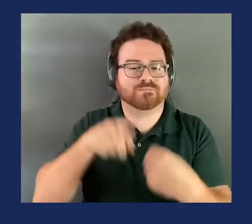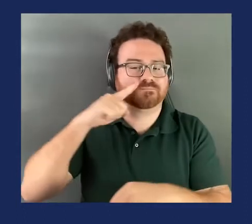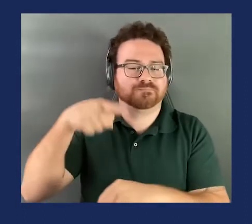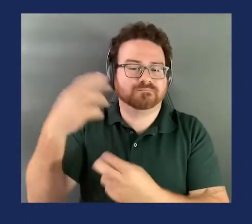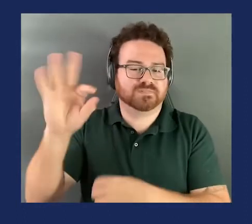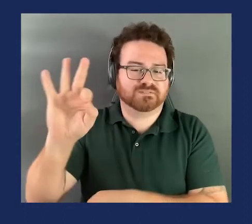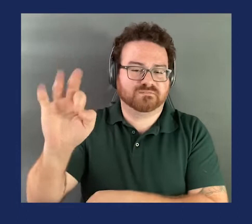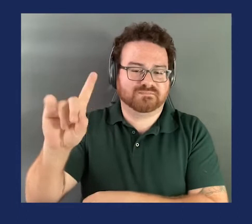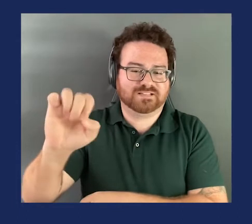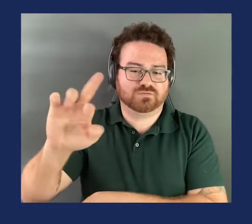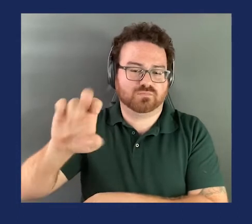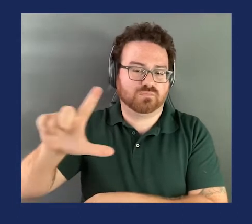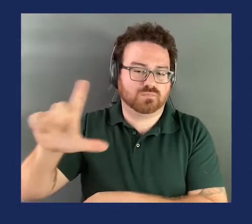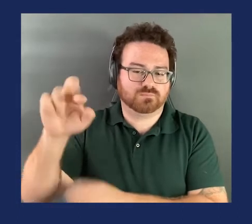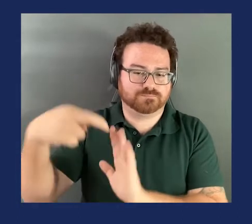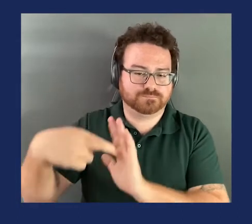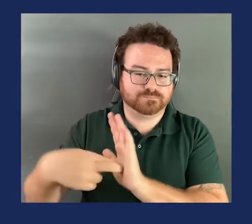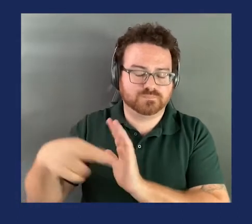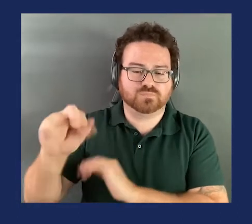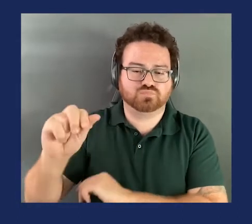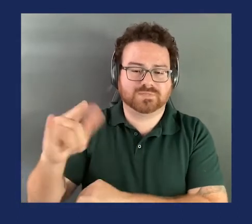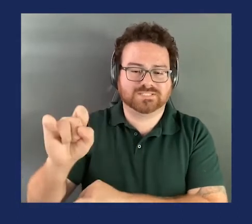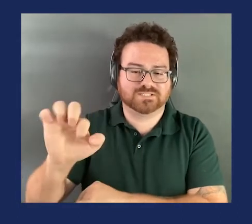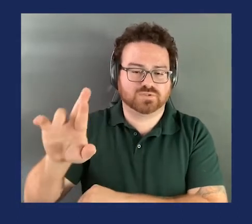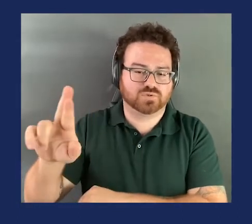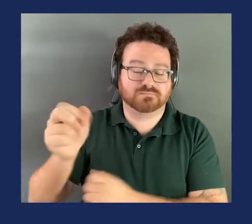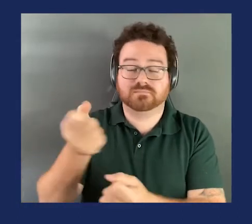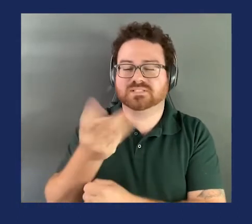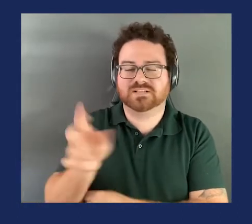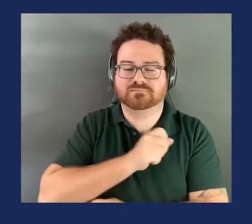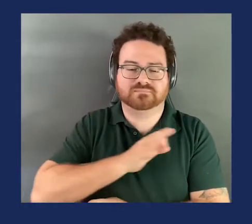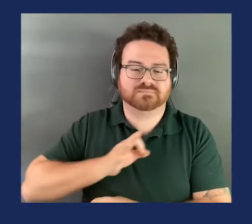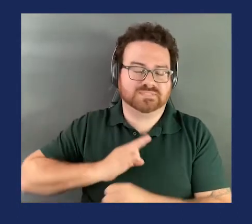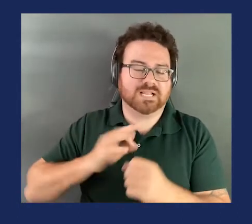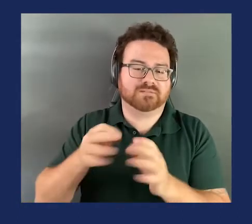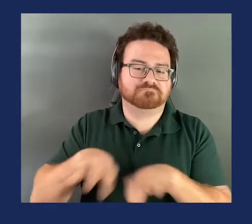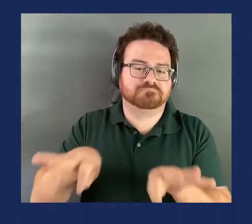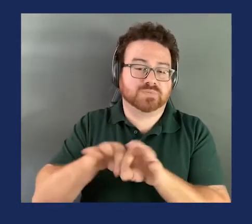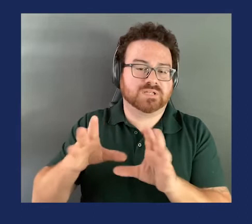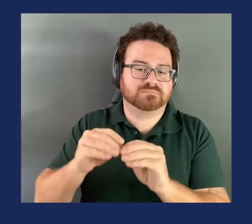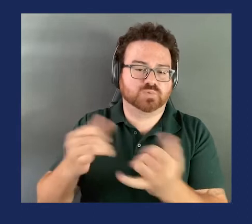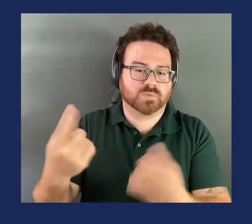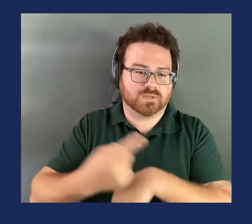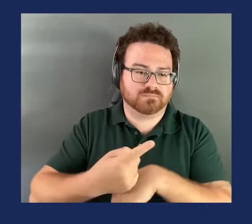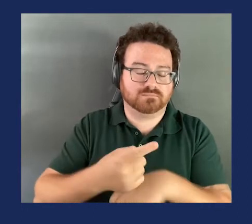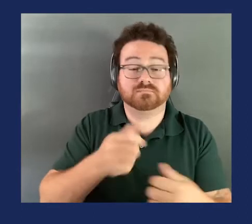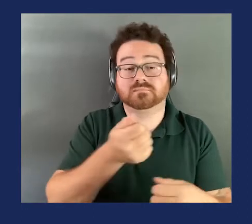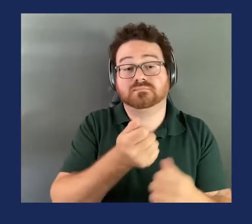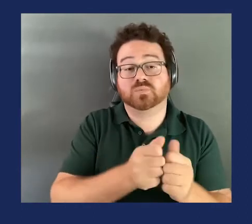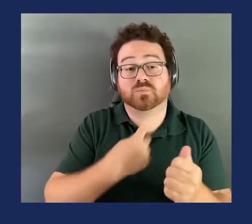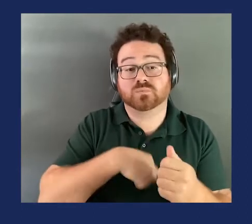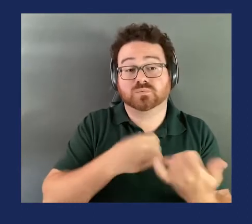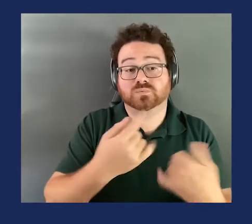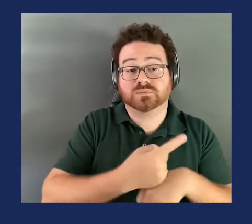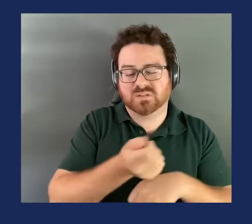There are several staff members present at this meeting. With us are two members of our staff who briefed us on this proposal in May.